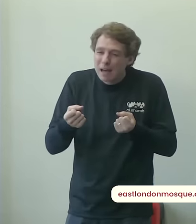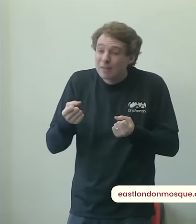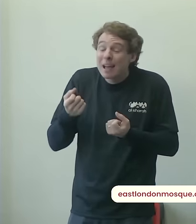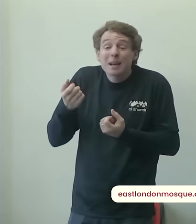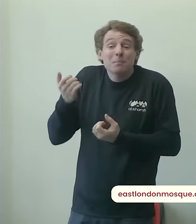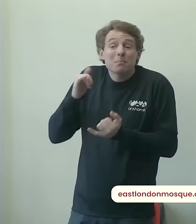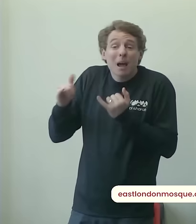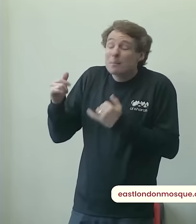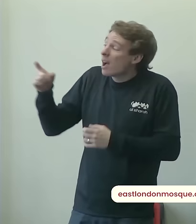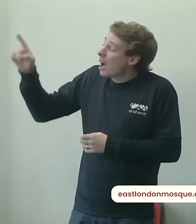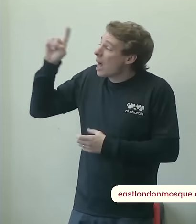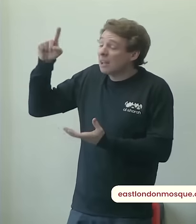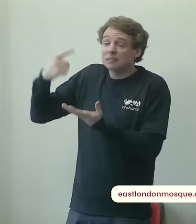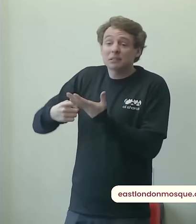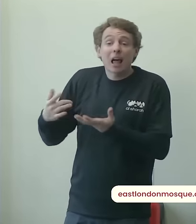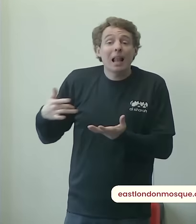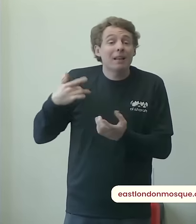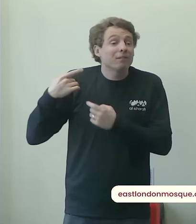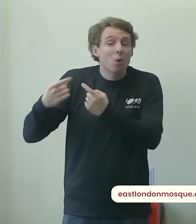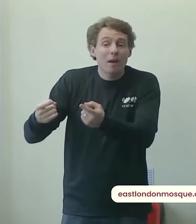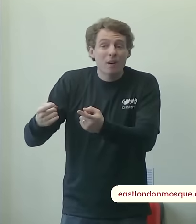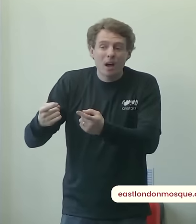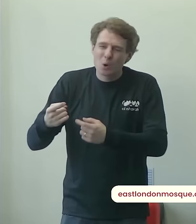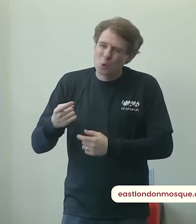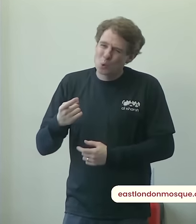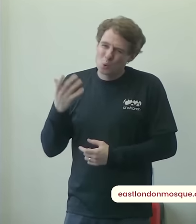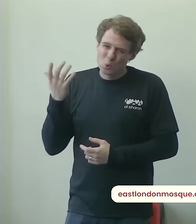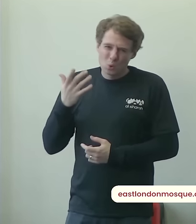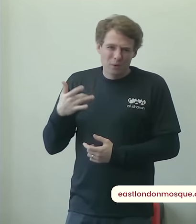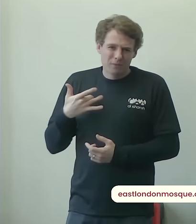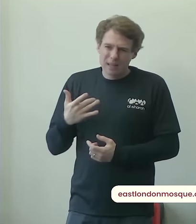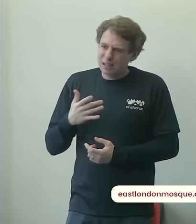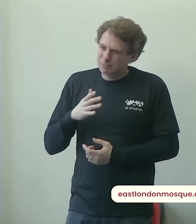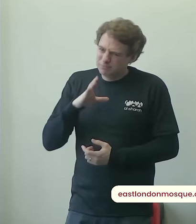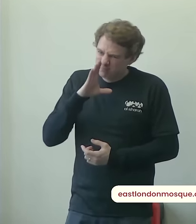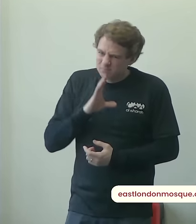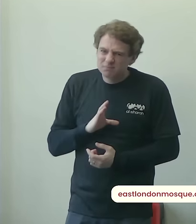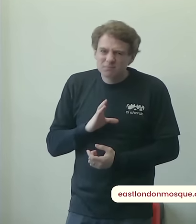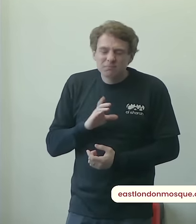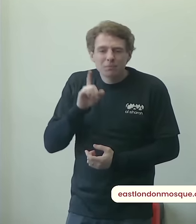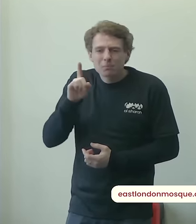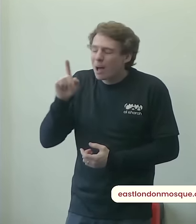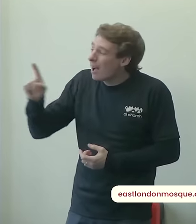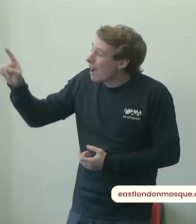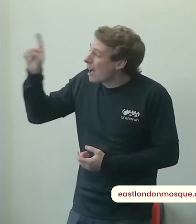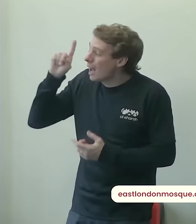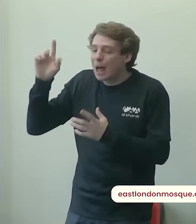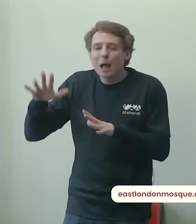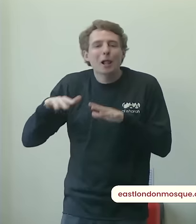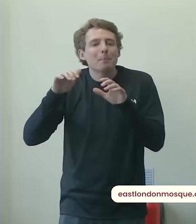this condition forever one of the biggest blessings is allah has made this world temporary because it is imperfect because